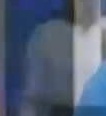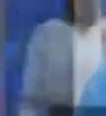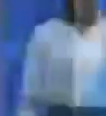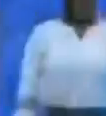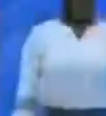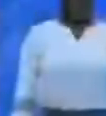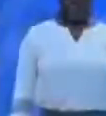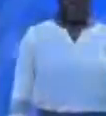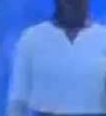We'll more. Chef you're